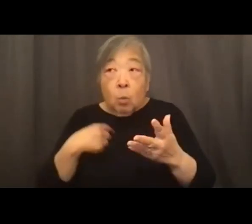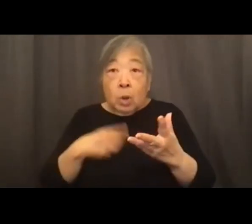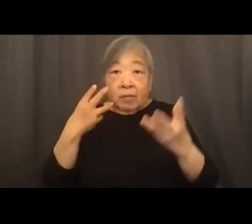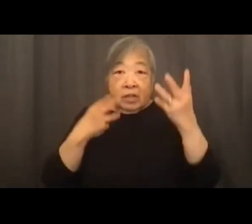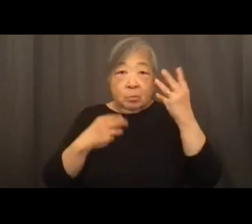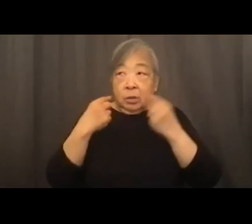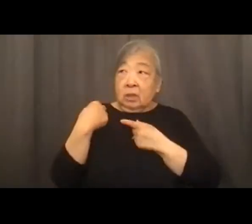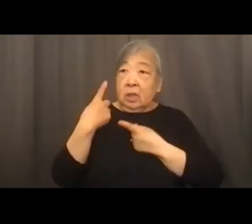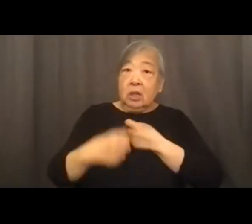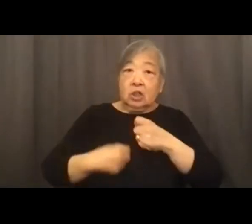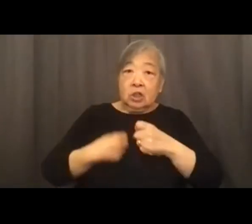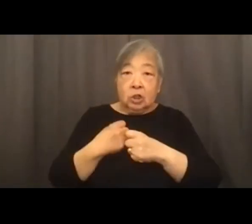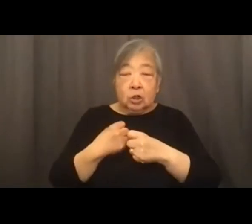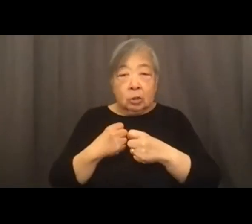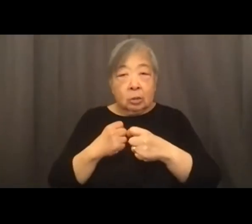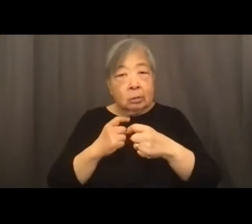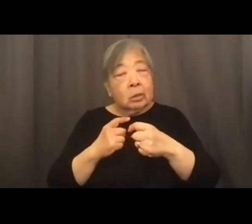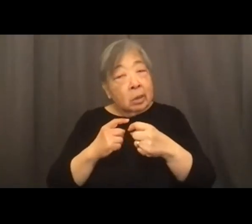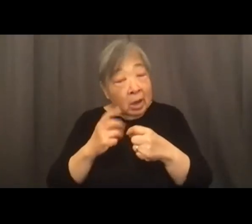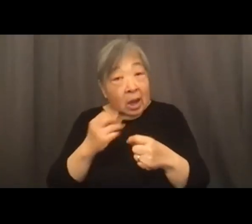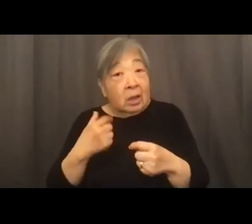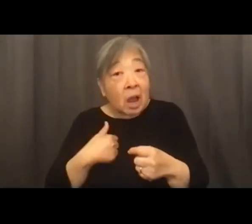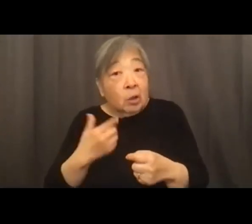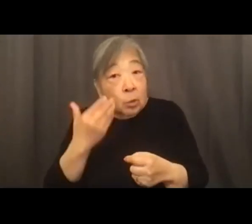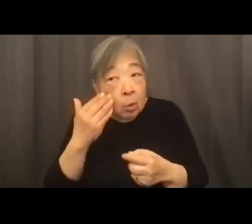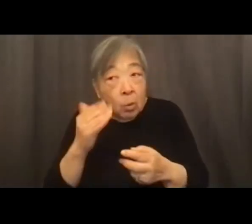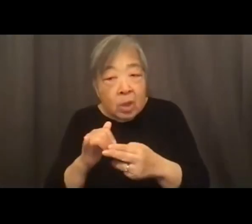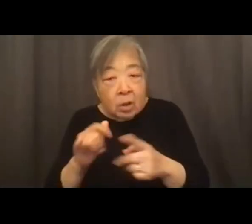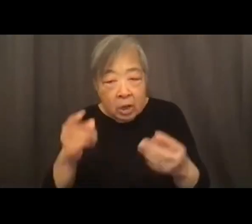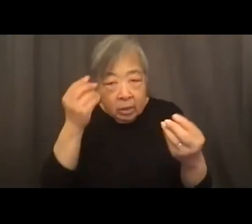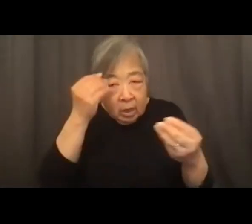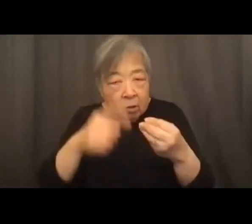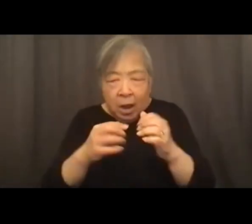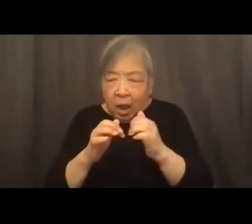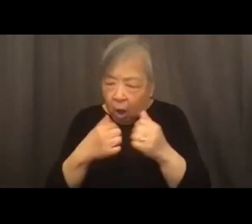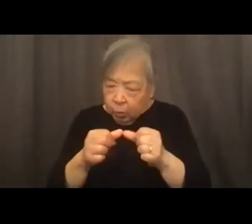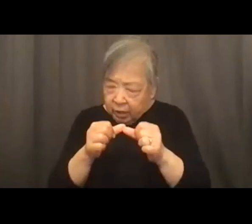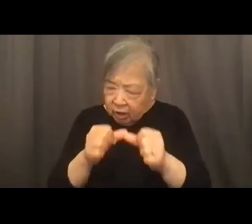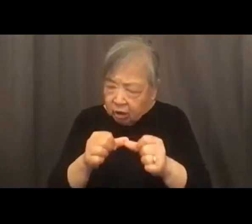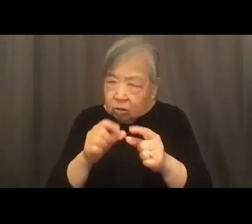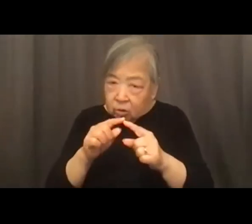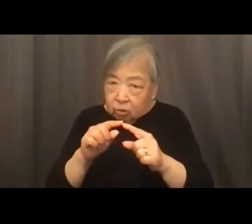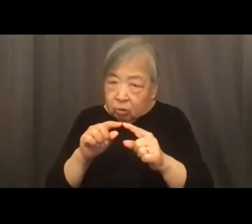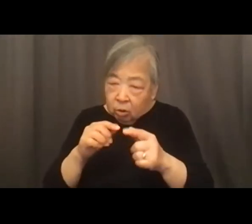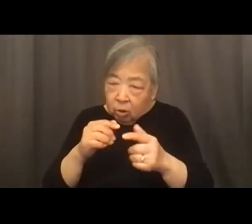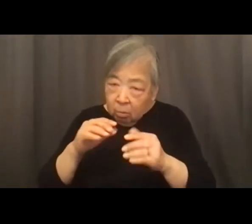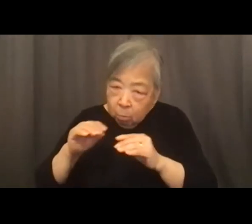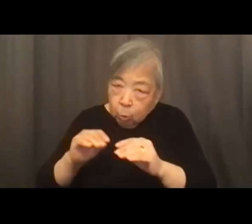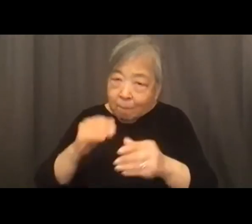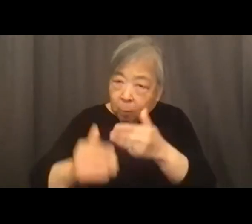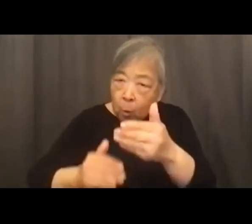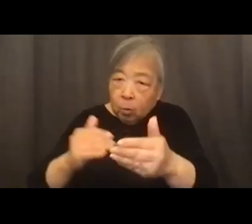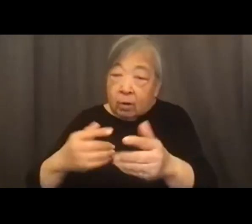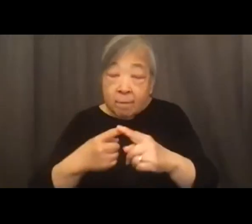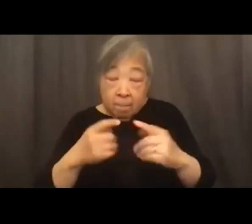plus and I know that by thinking about how we continue to move these issues forward from that fair